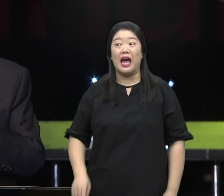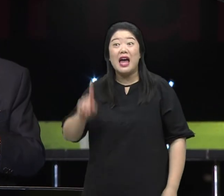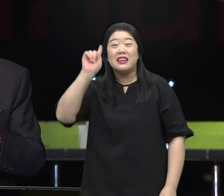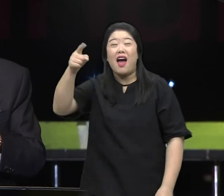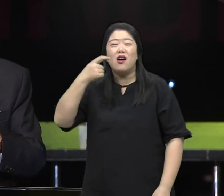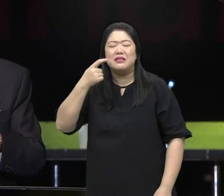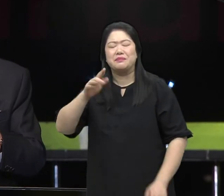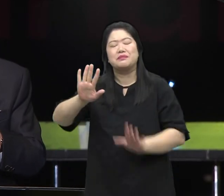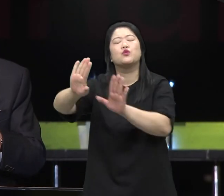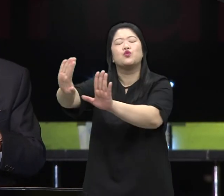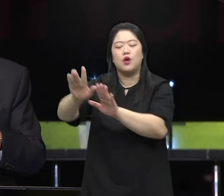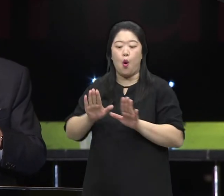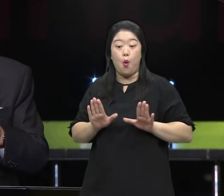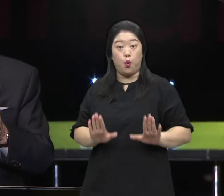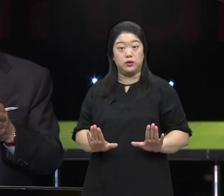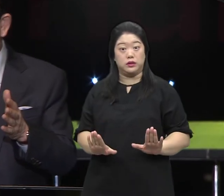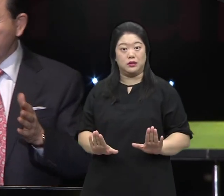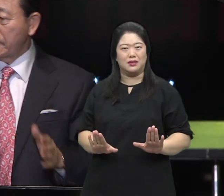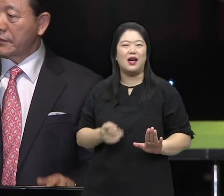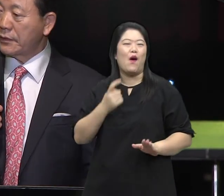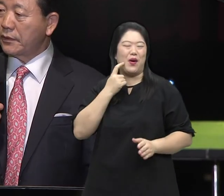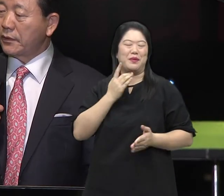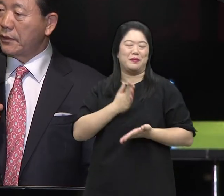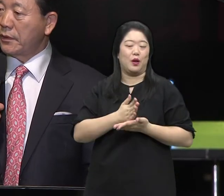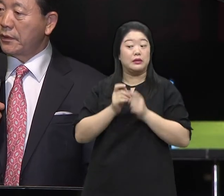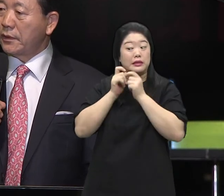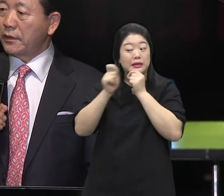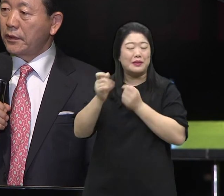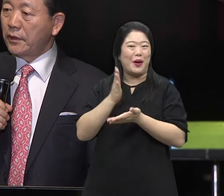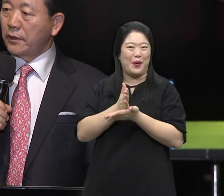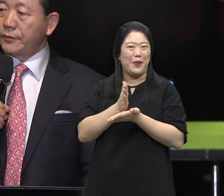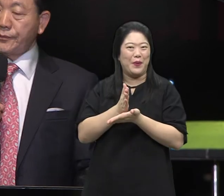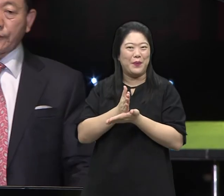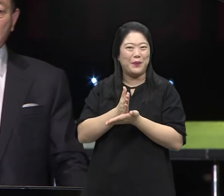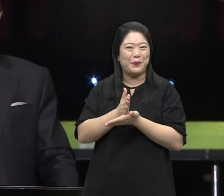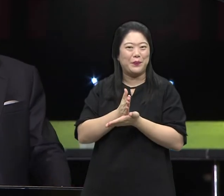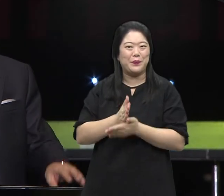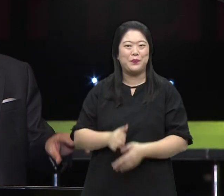At least today, don't lie to yourself. You can lie tomorrow, but don't lie at least today.